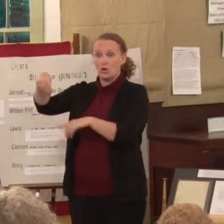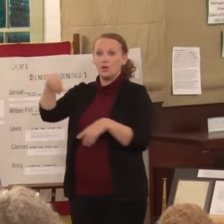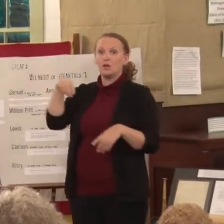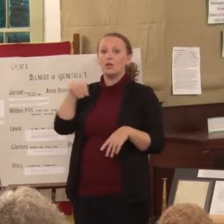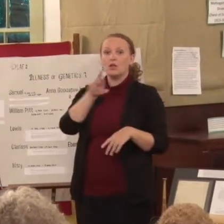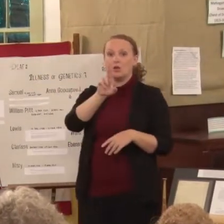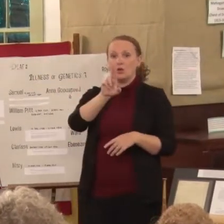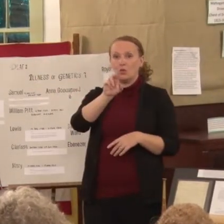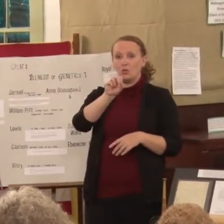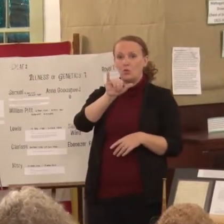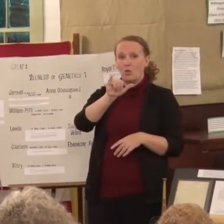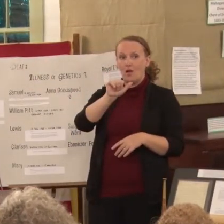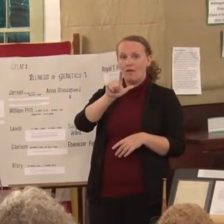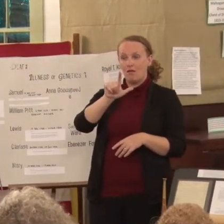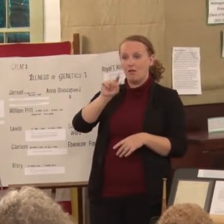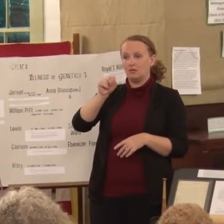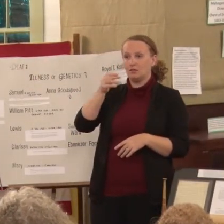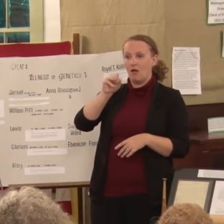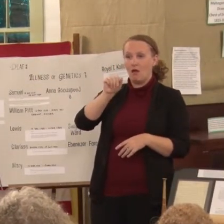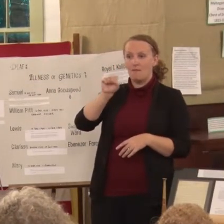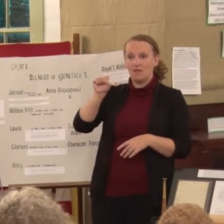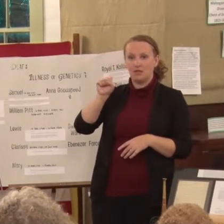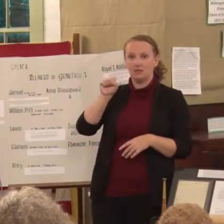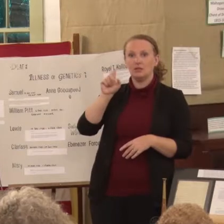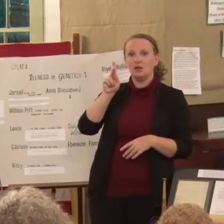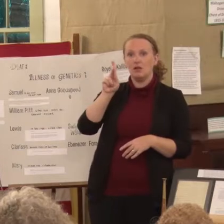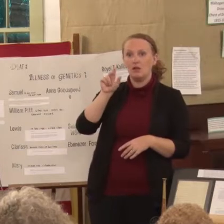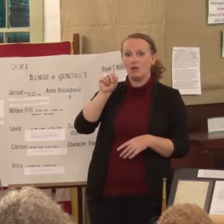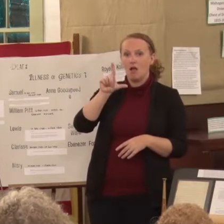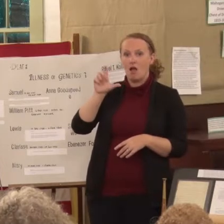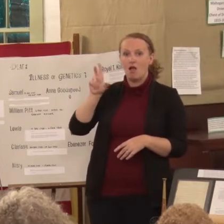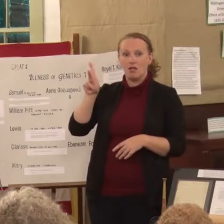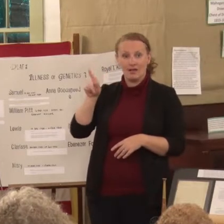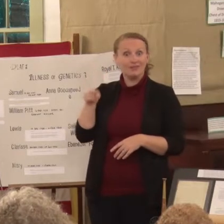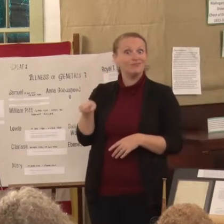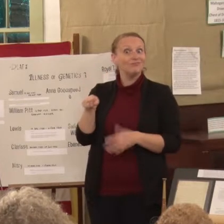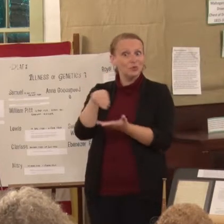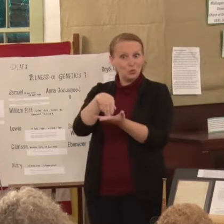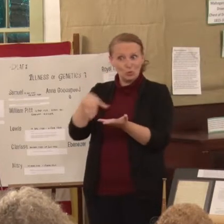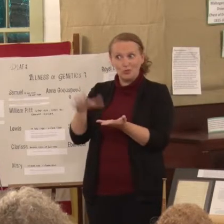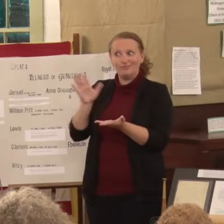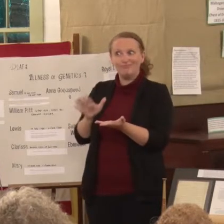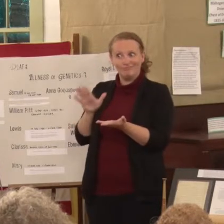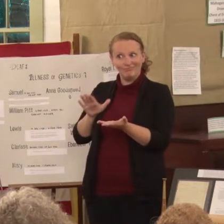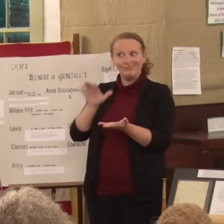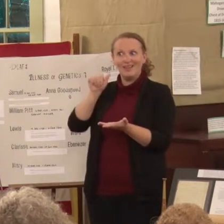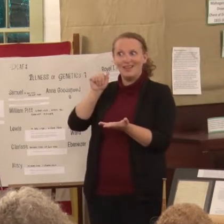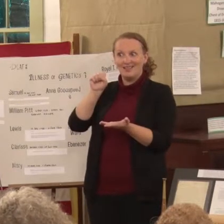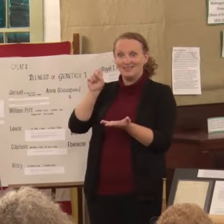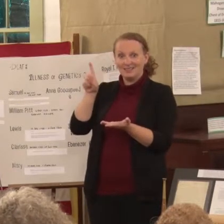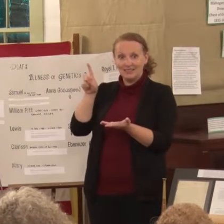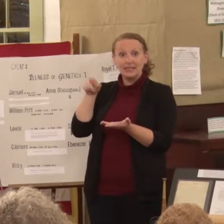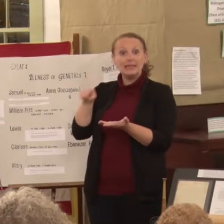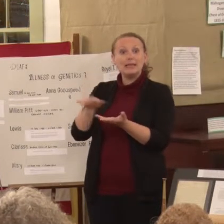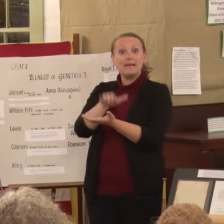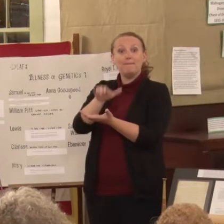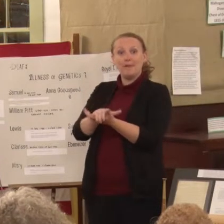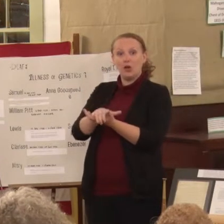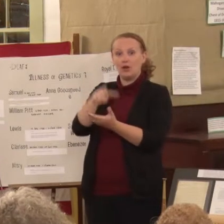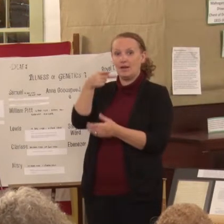Collick turned out to be a student at the American School for the Deaf also. And he married Polly Cleveland, who